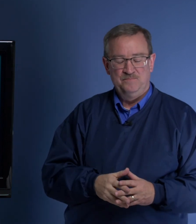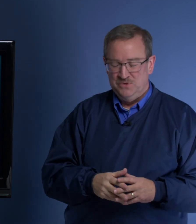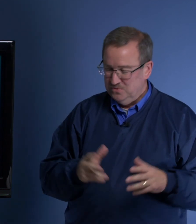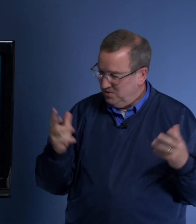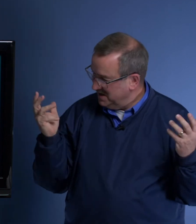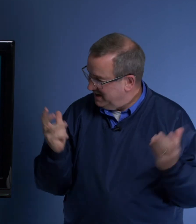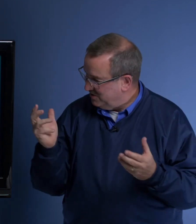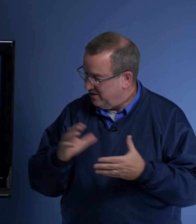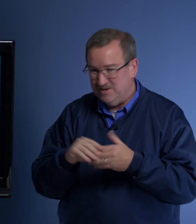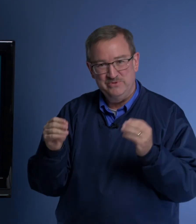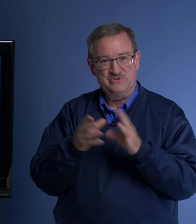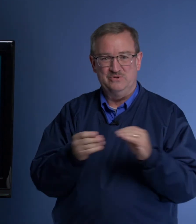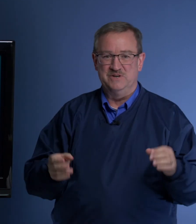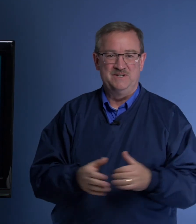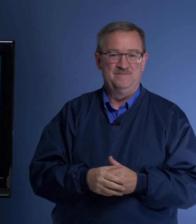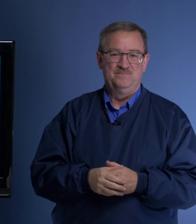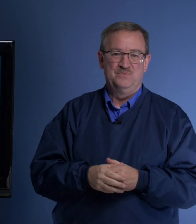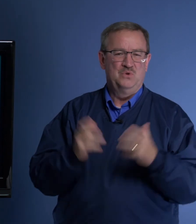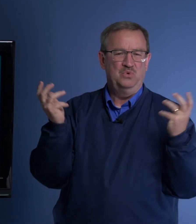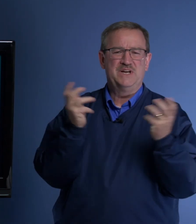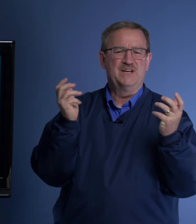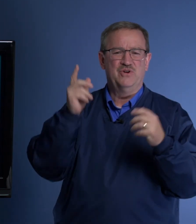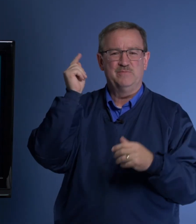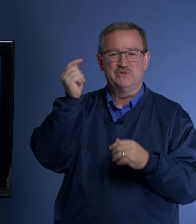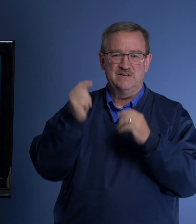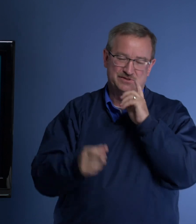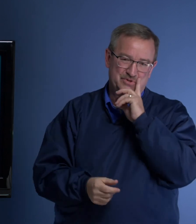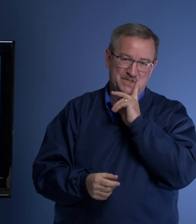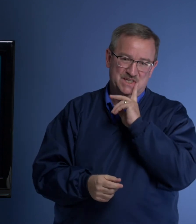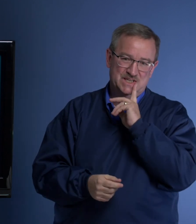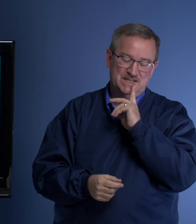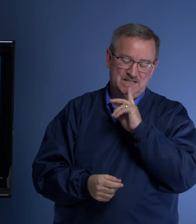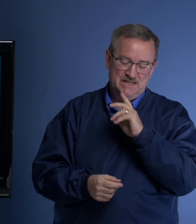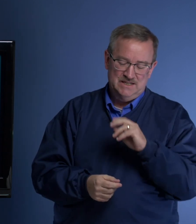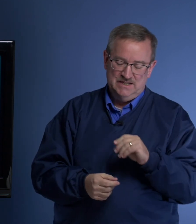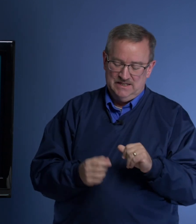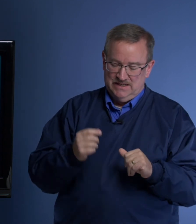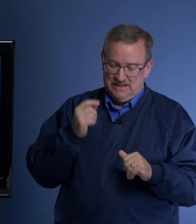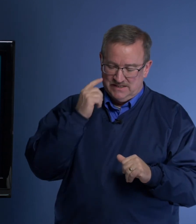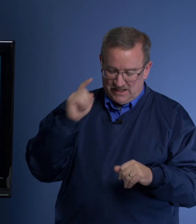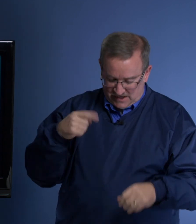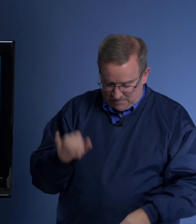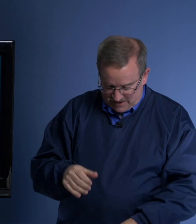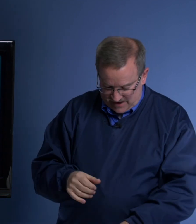What an incredible story. What an incredible testimony. So I think about that.